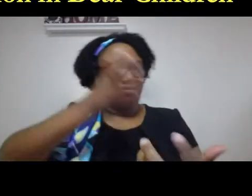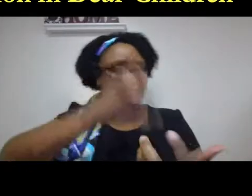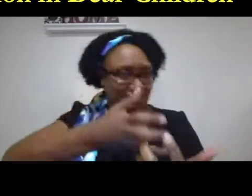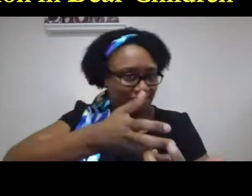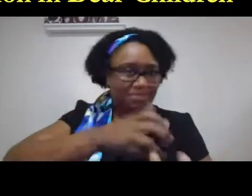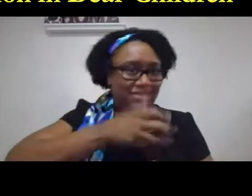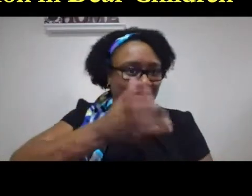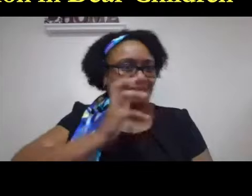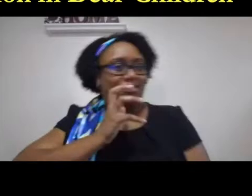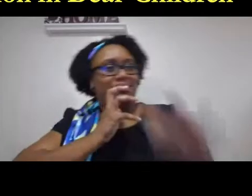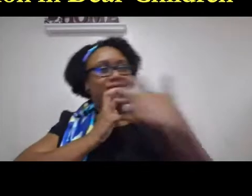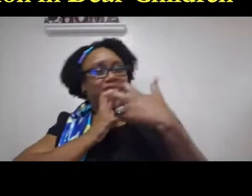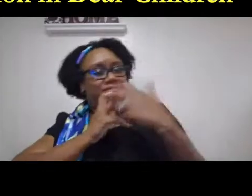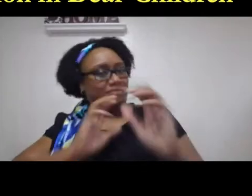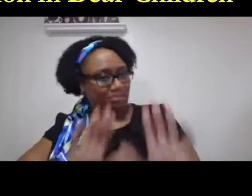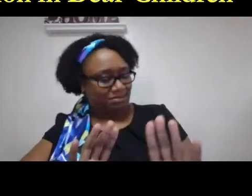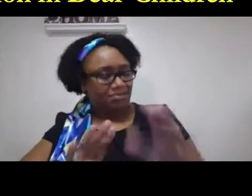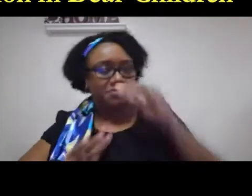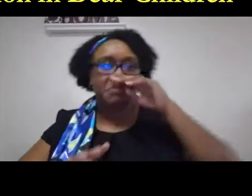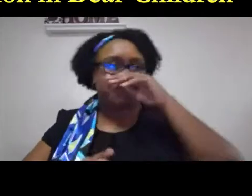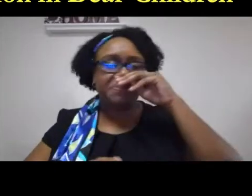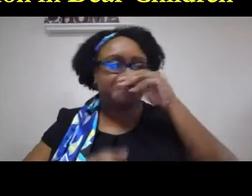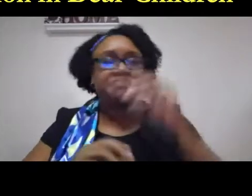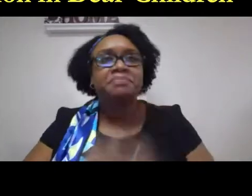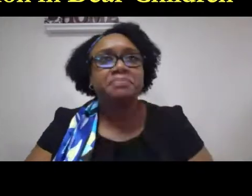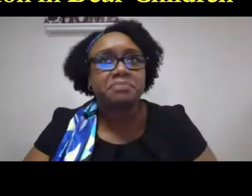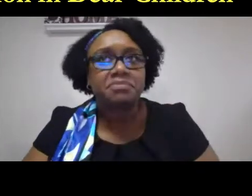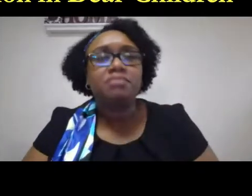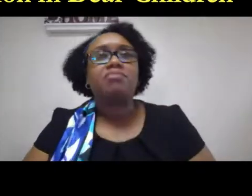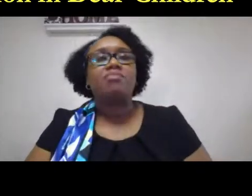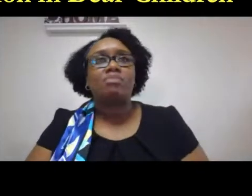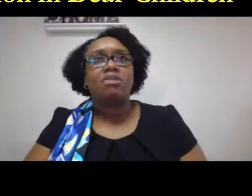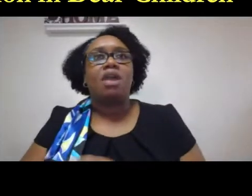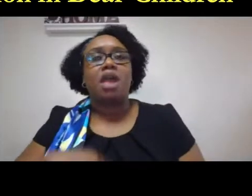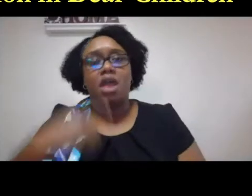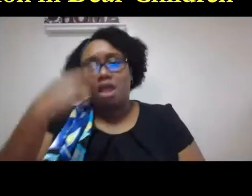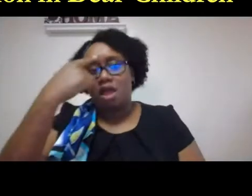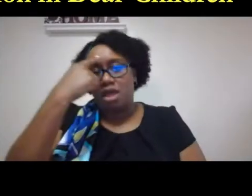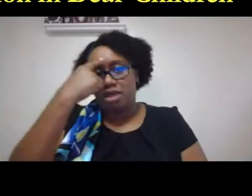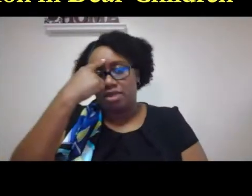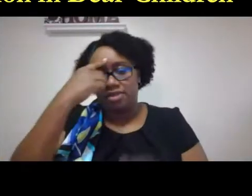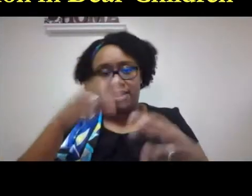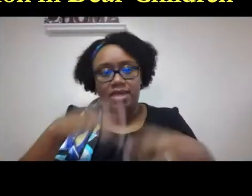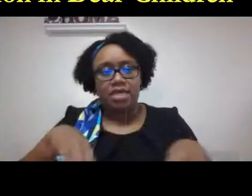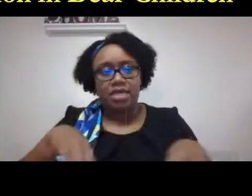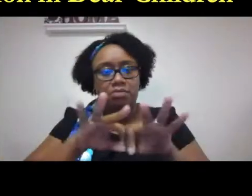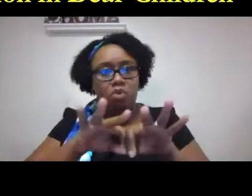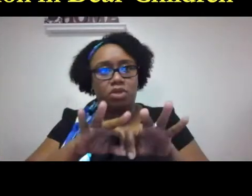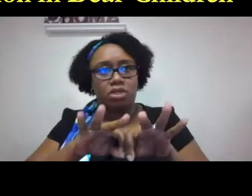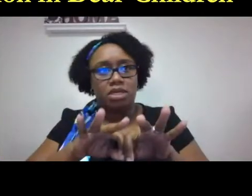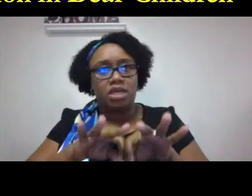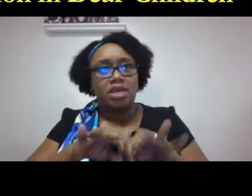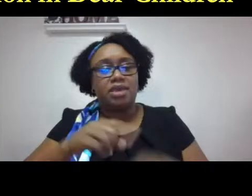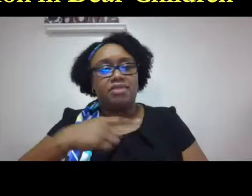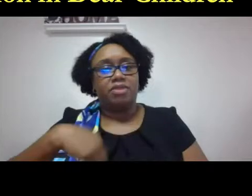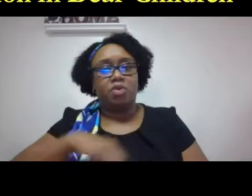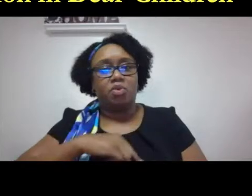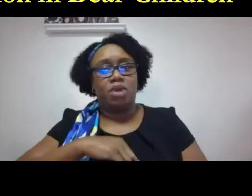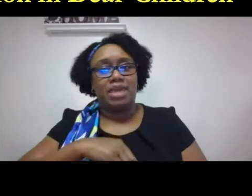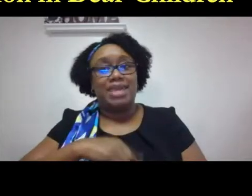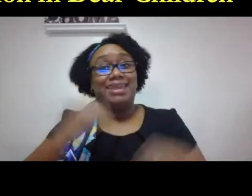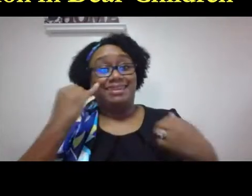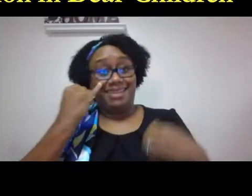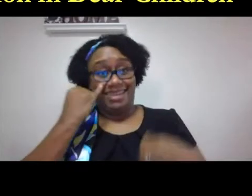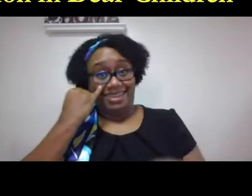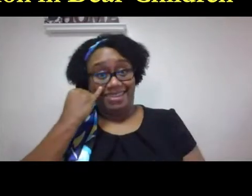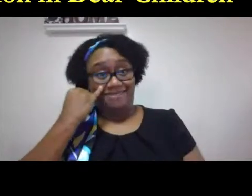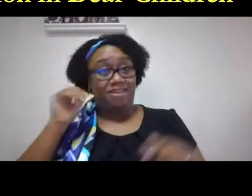students don't have the onus to meet us where we're at they're not supposed to fit into us we're supposed to meet them